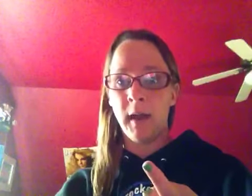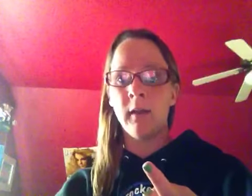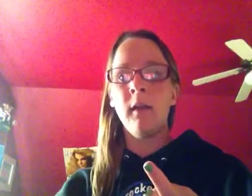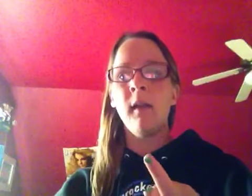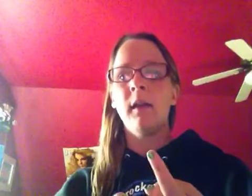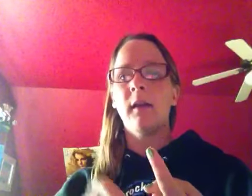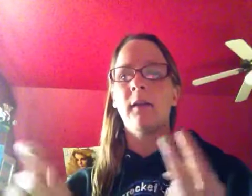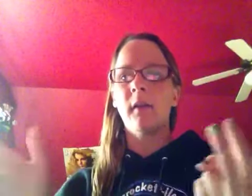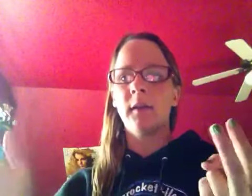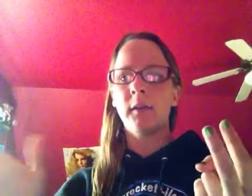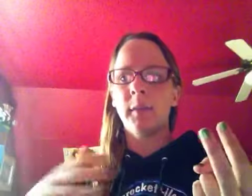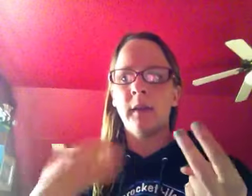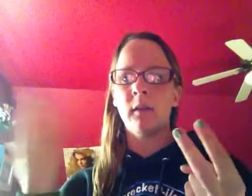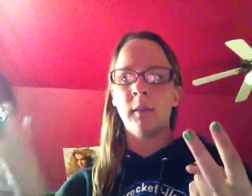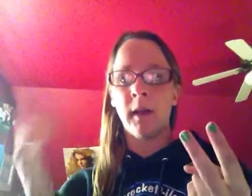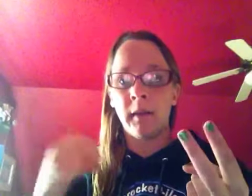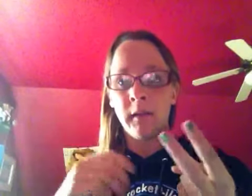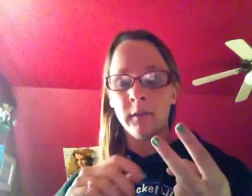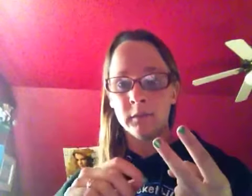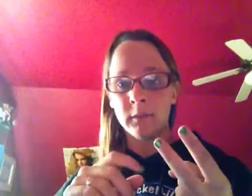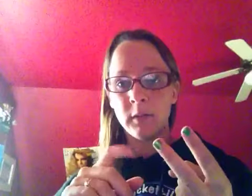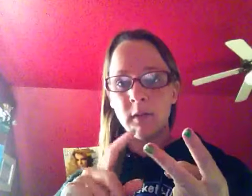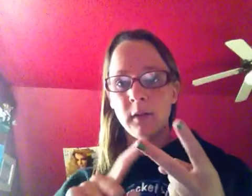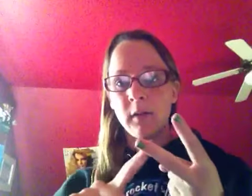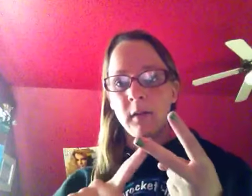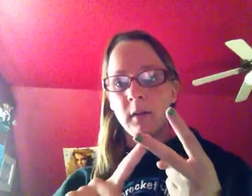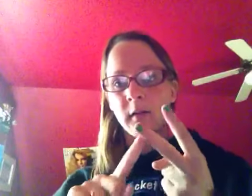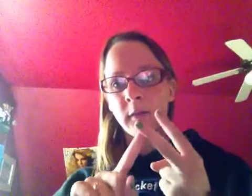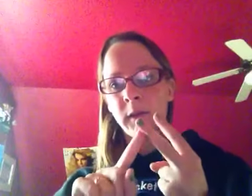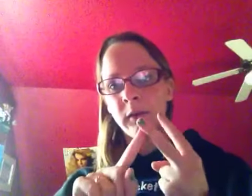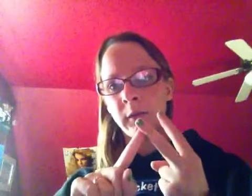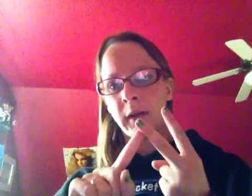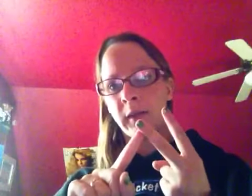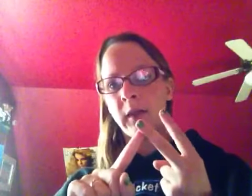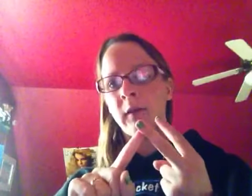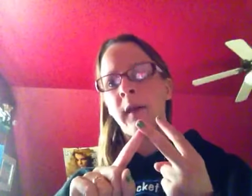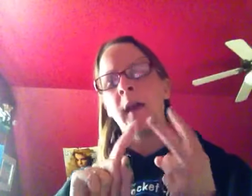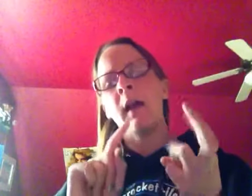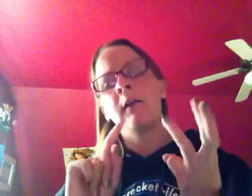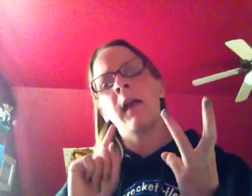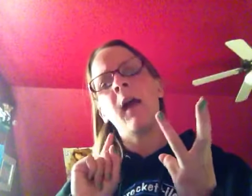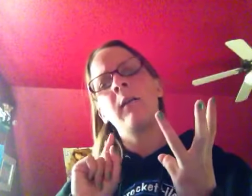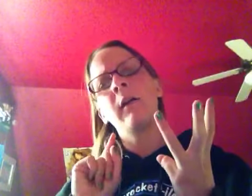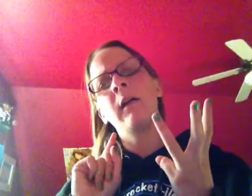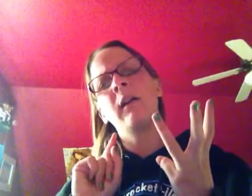because that's the closest place to where I live there's one to where I live and they have one